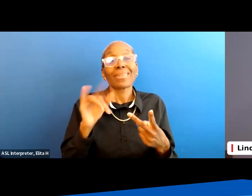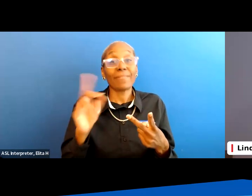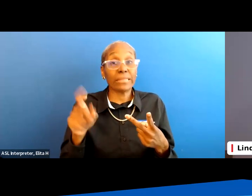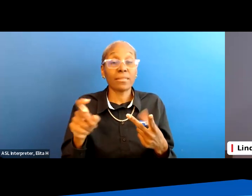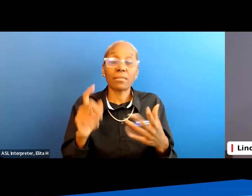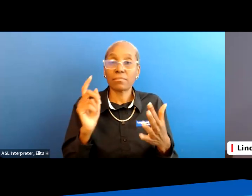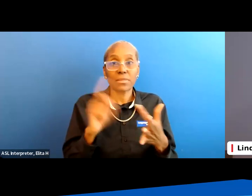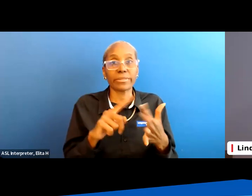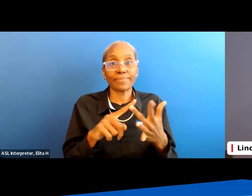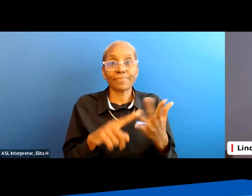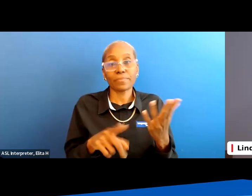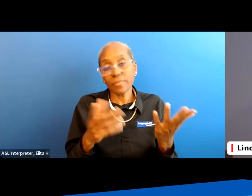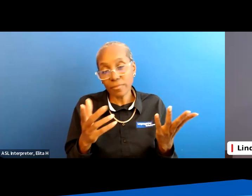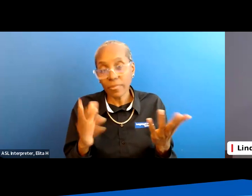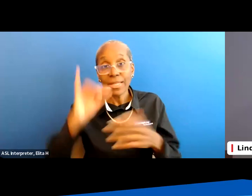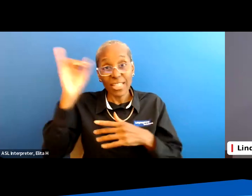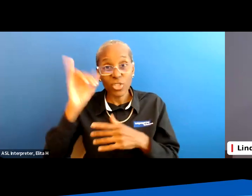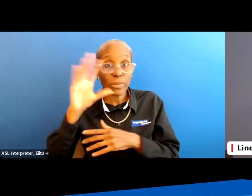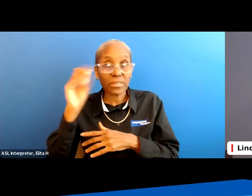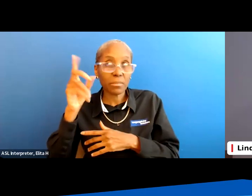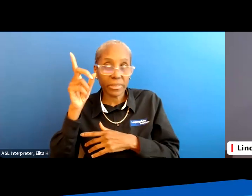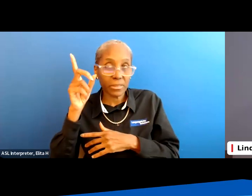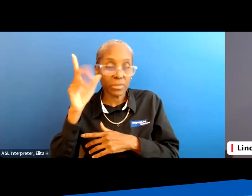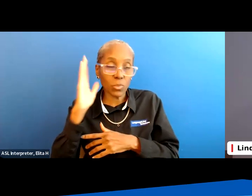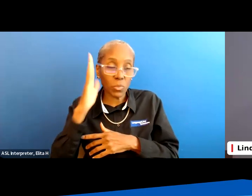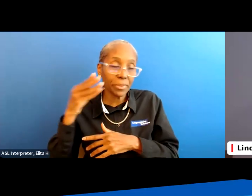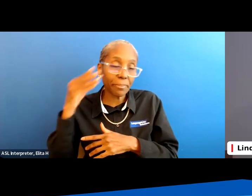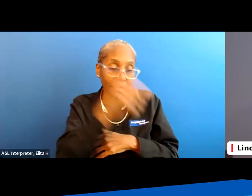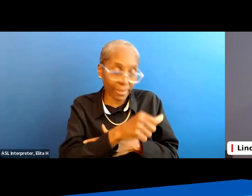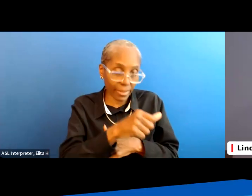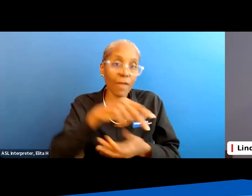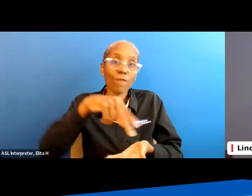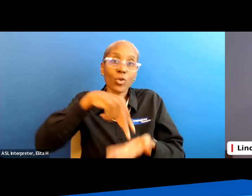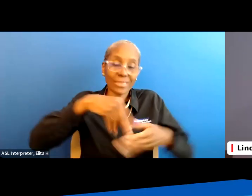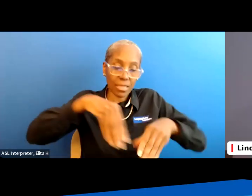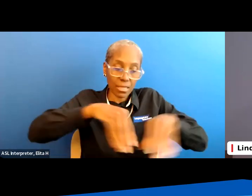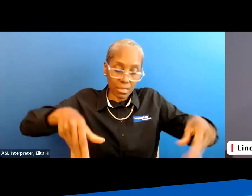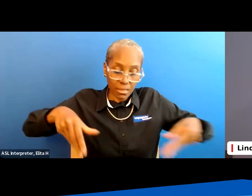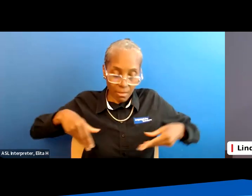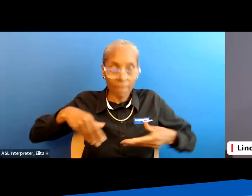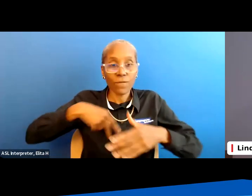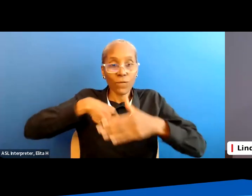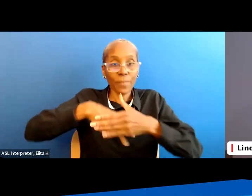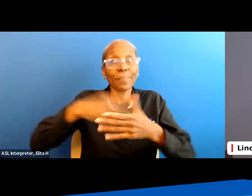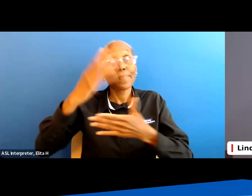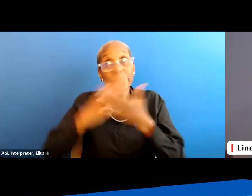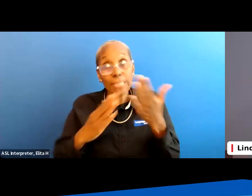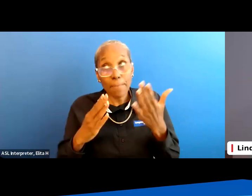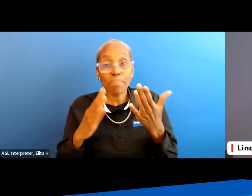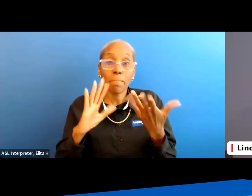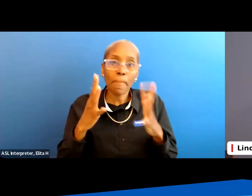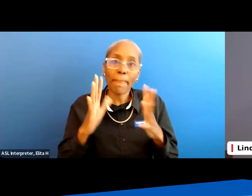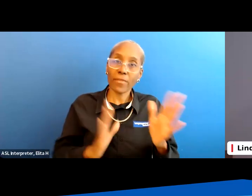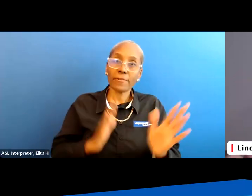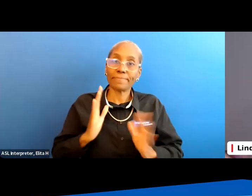all these things you know insurance companies generally will pay for a standing frame now some of them are kind of